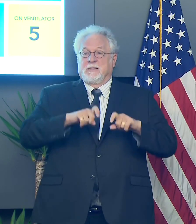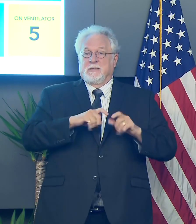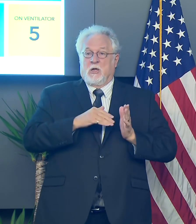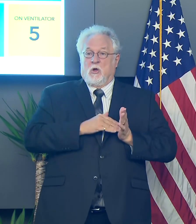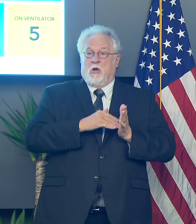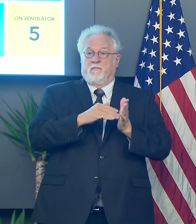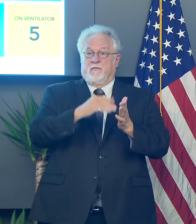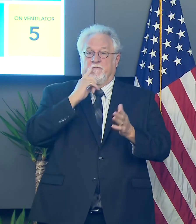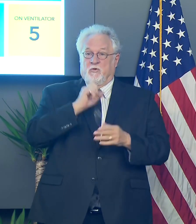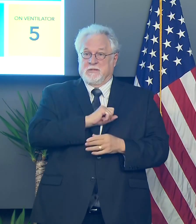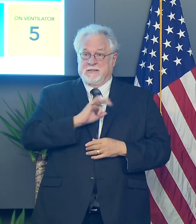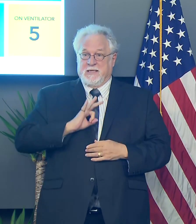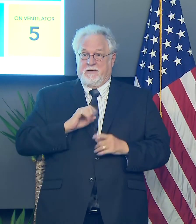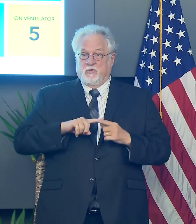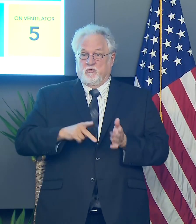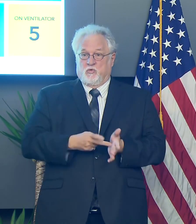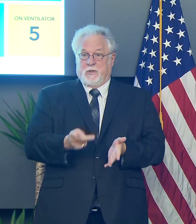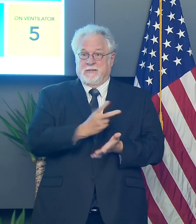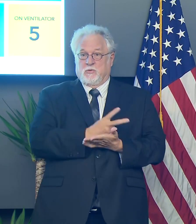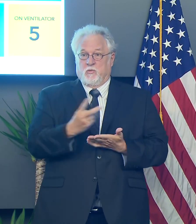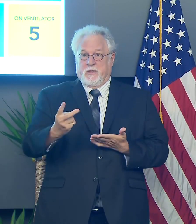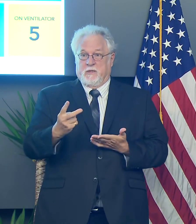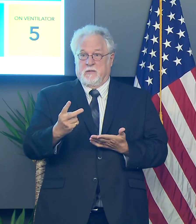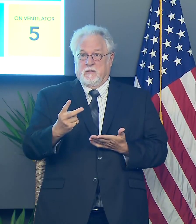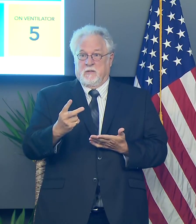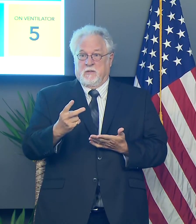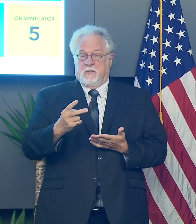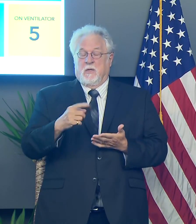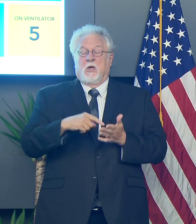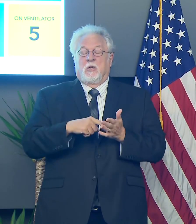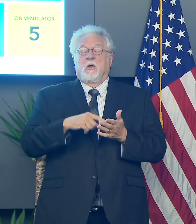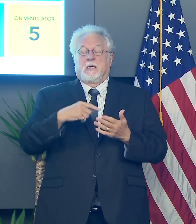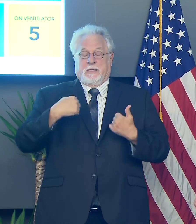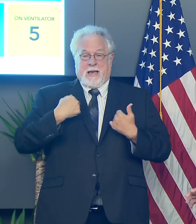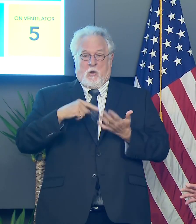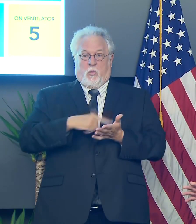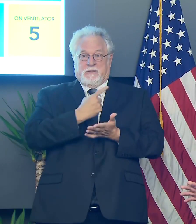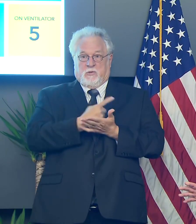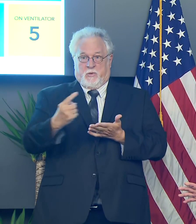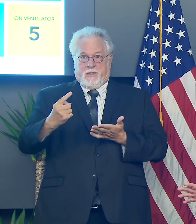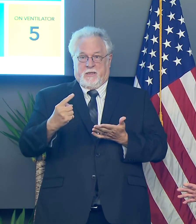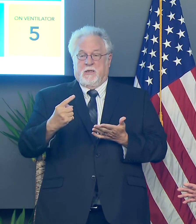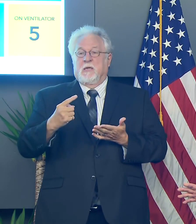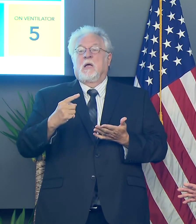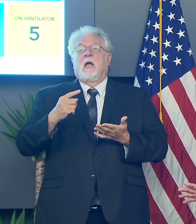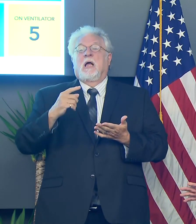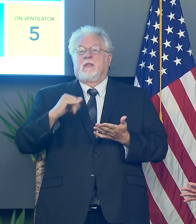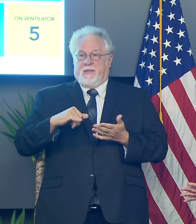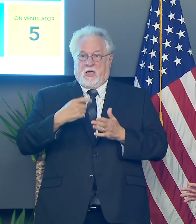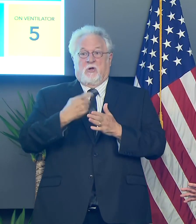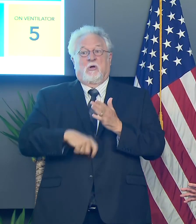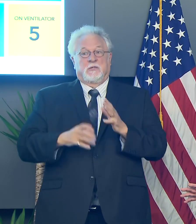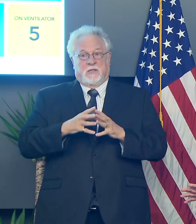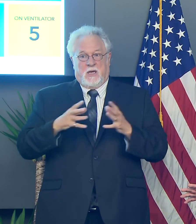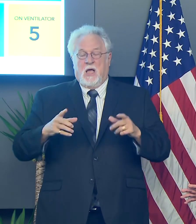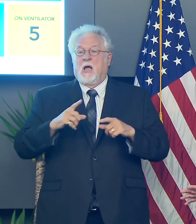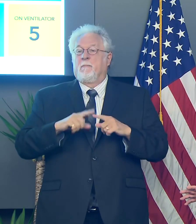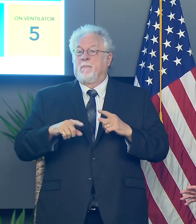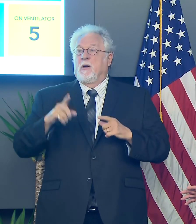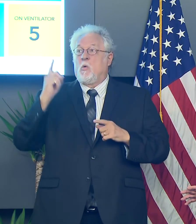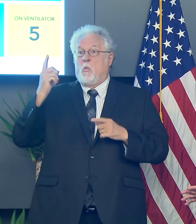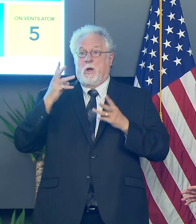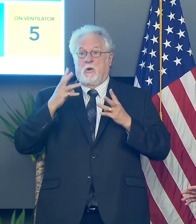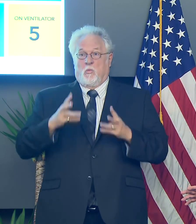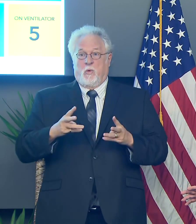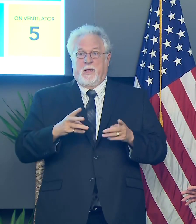for staff to twice a week. We're, we're doing it once a week now, and, and that, that is very costly. Uh, but one of the